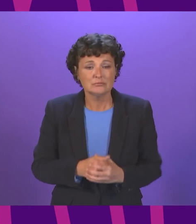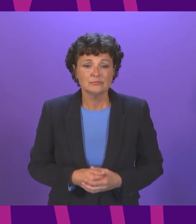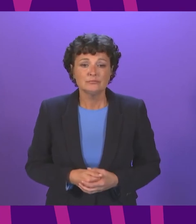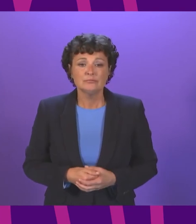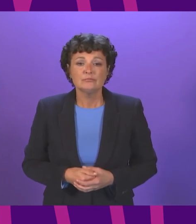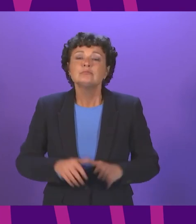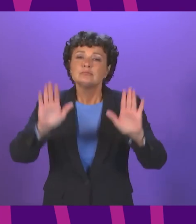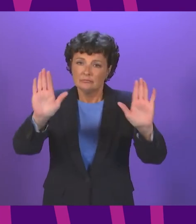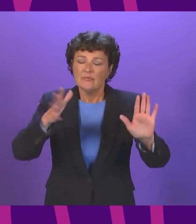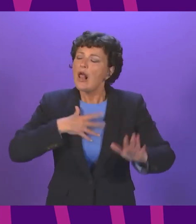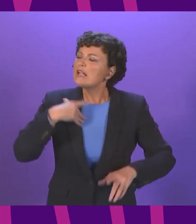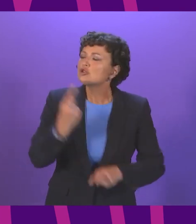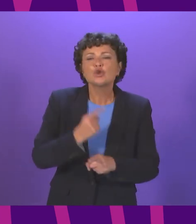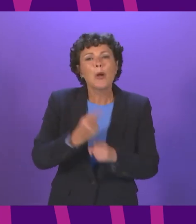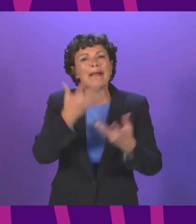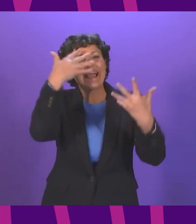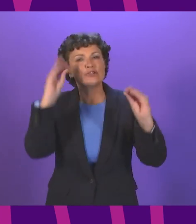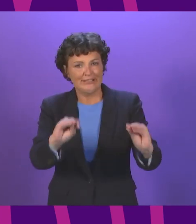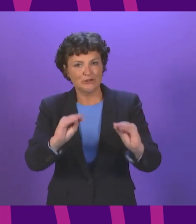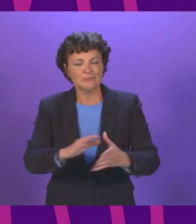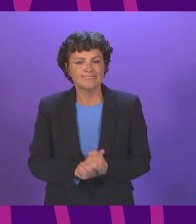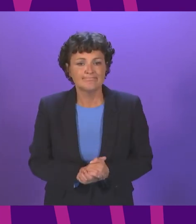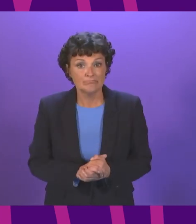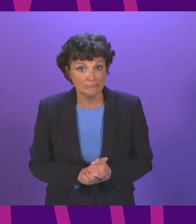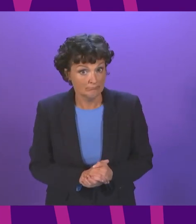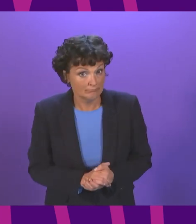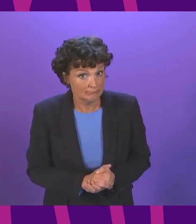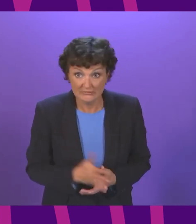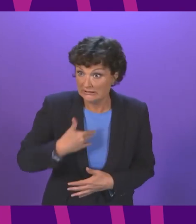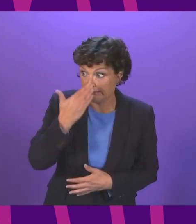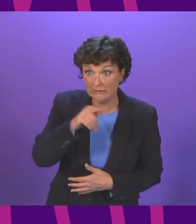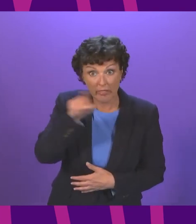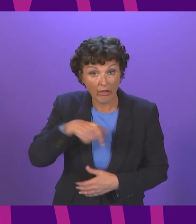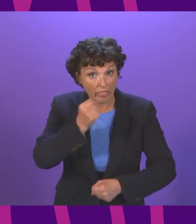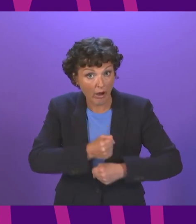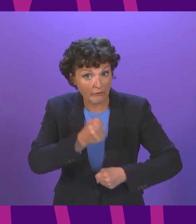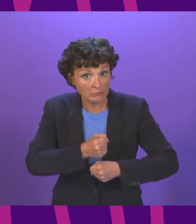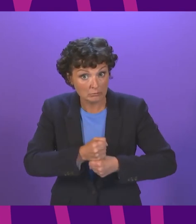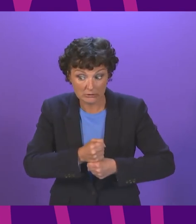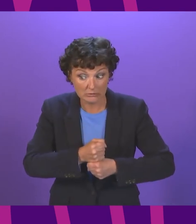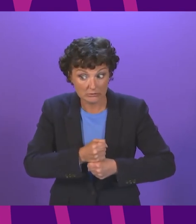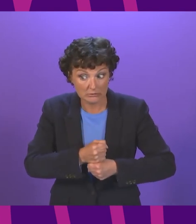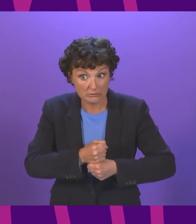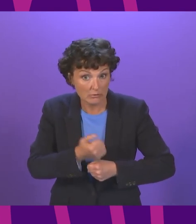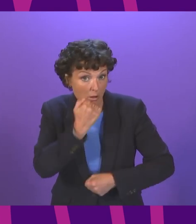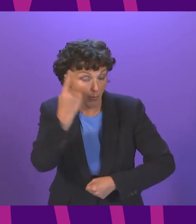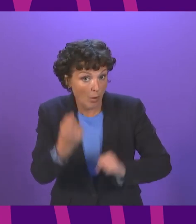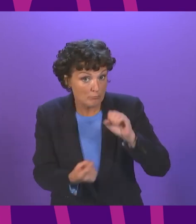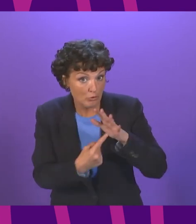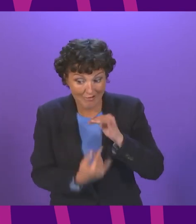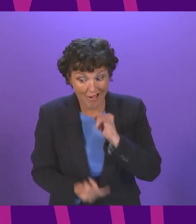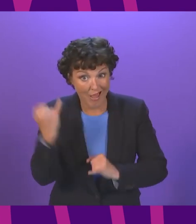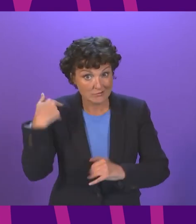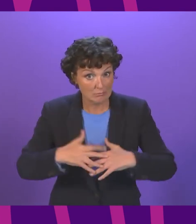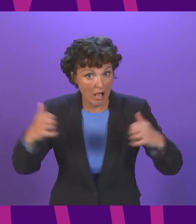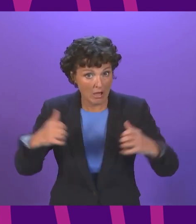let's talk about education because that apparently was the Government's number one priority in the last session apparently but he was right